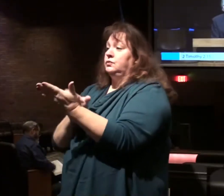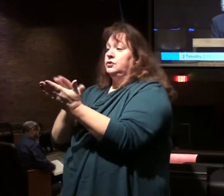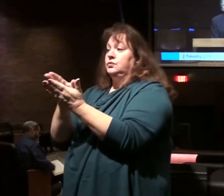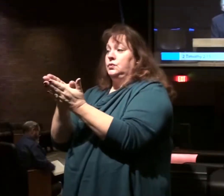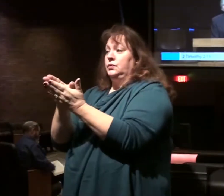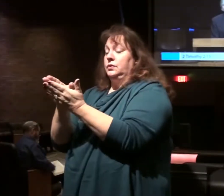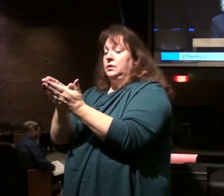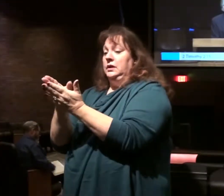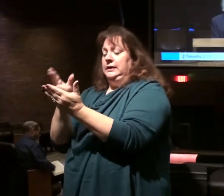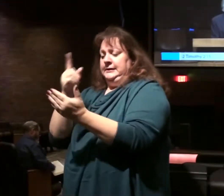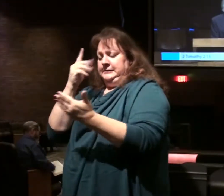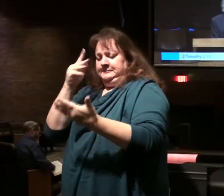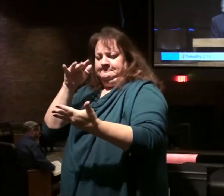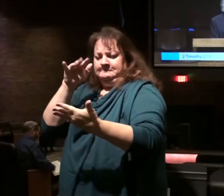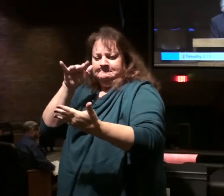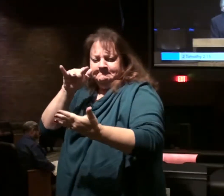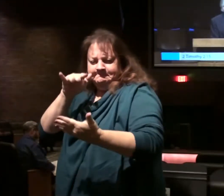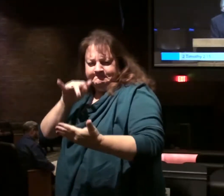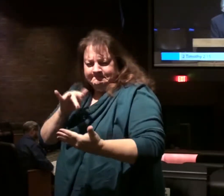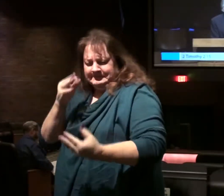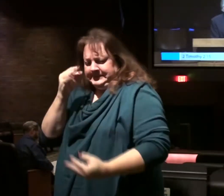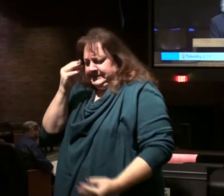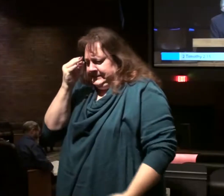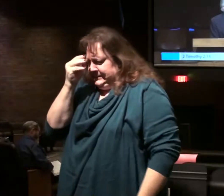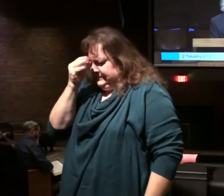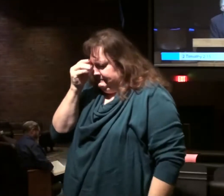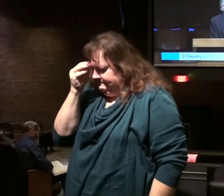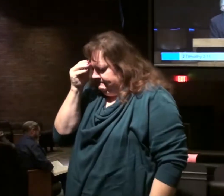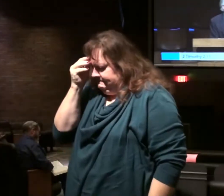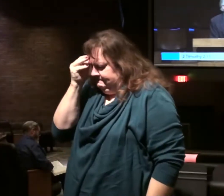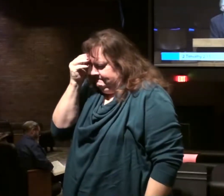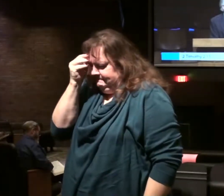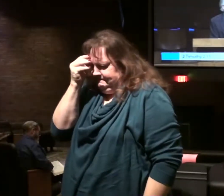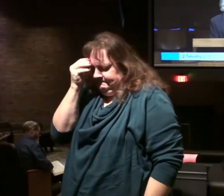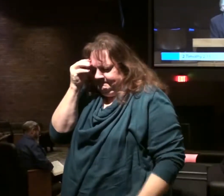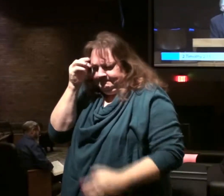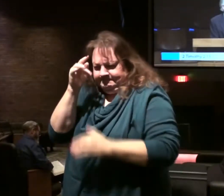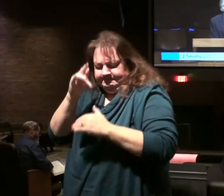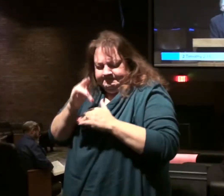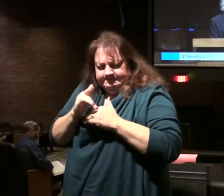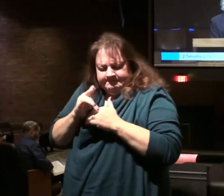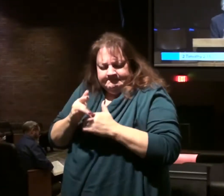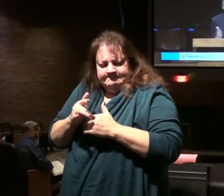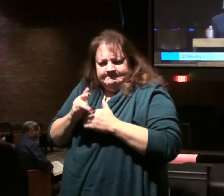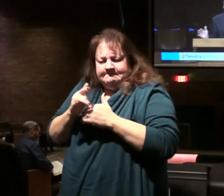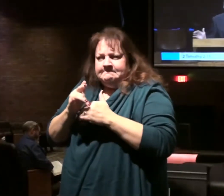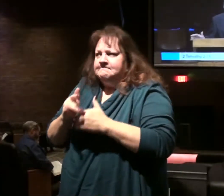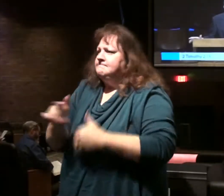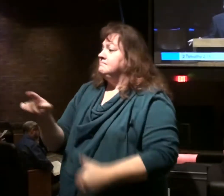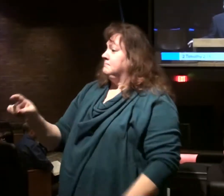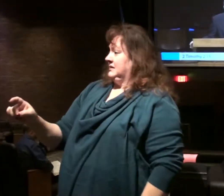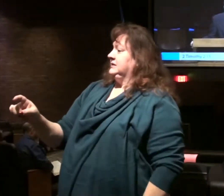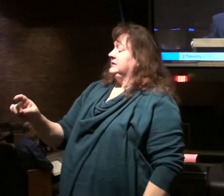ourselves to it, we study it, we think upon it. Today, I think we